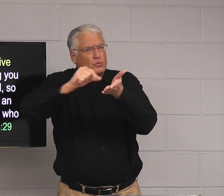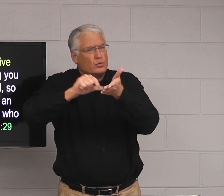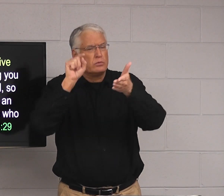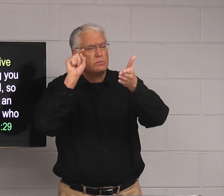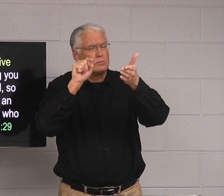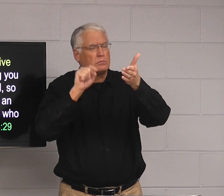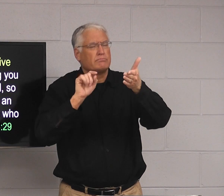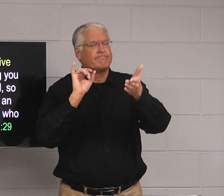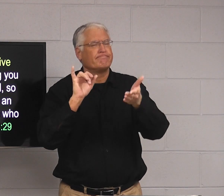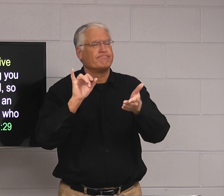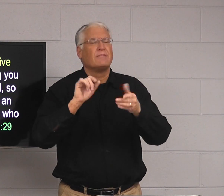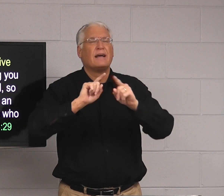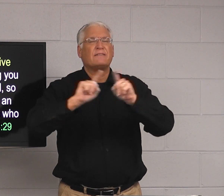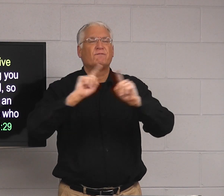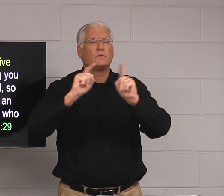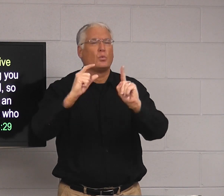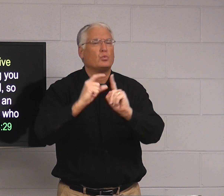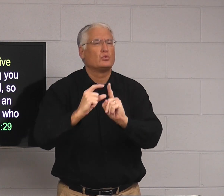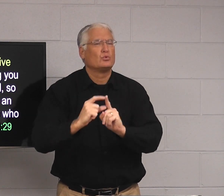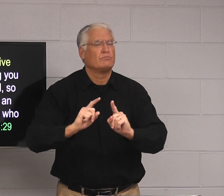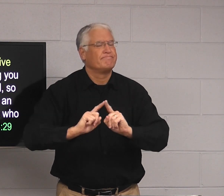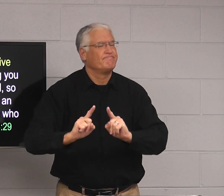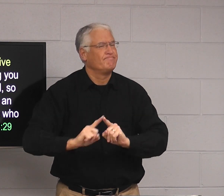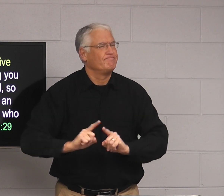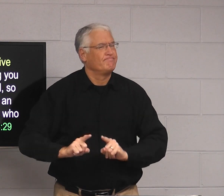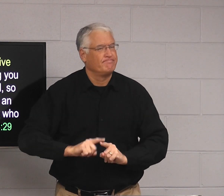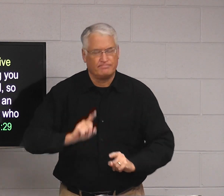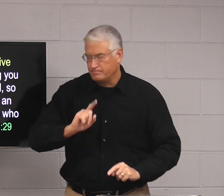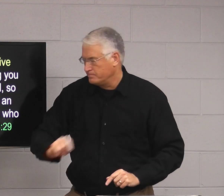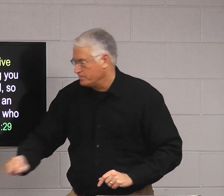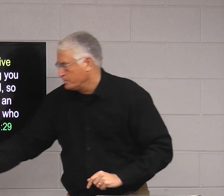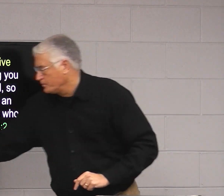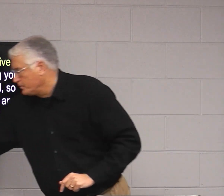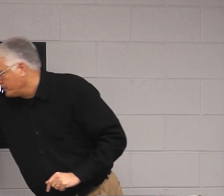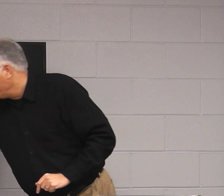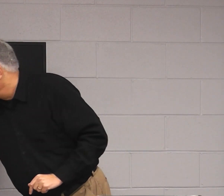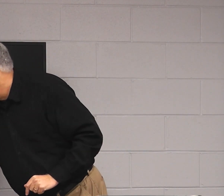So there's a few other verses, but they just use different words and talk about different words.